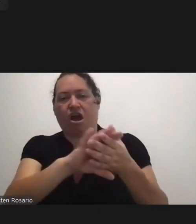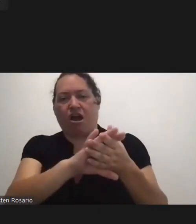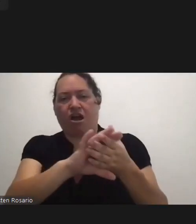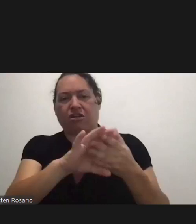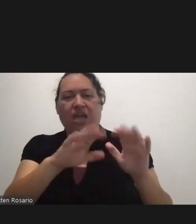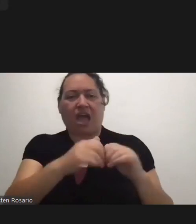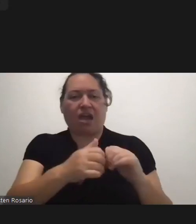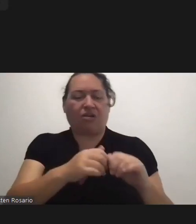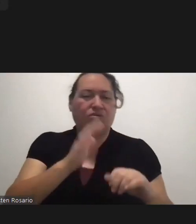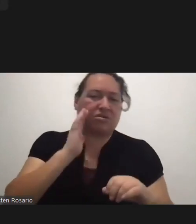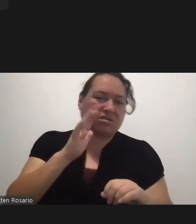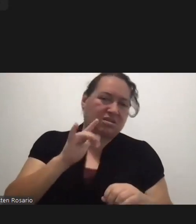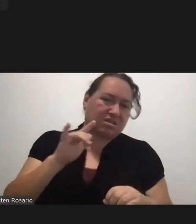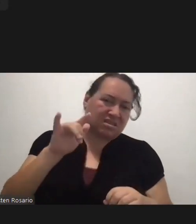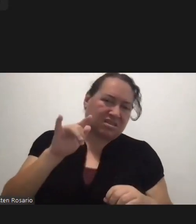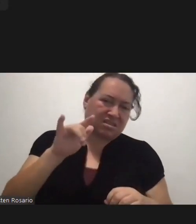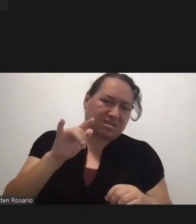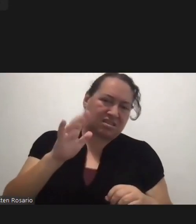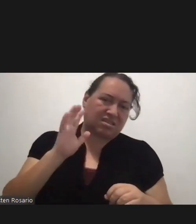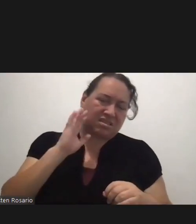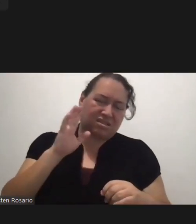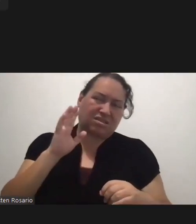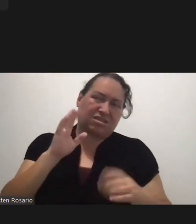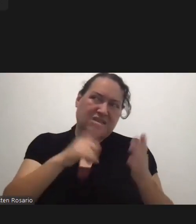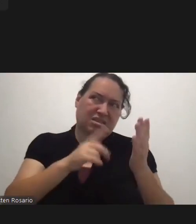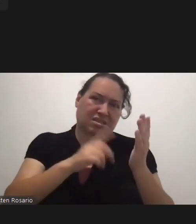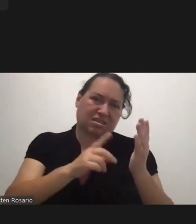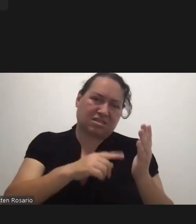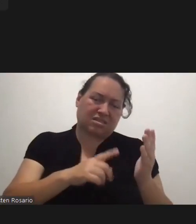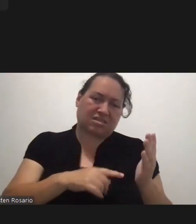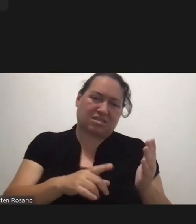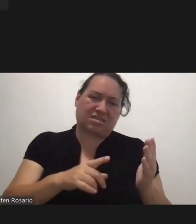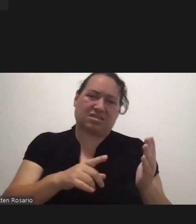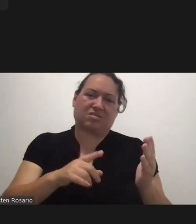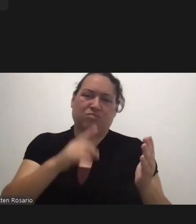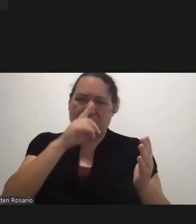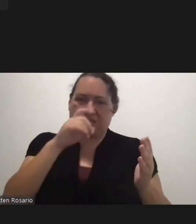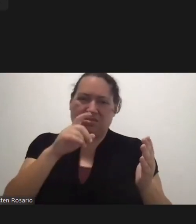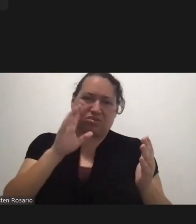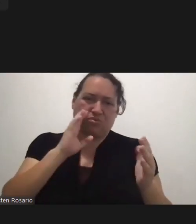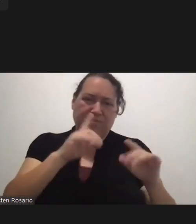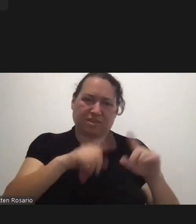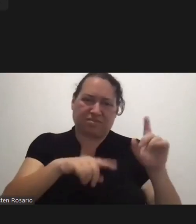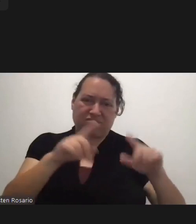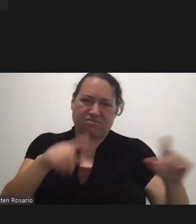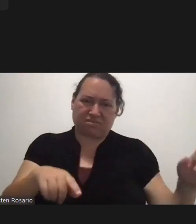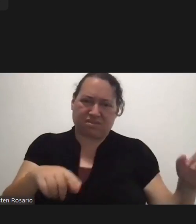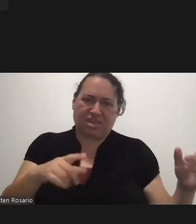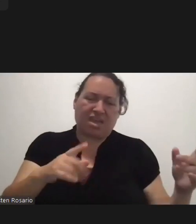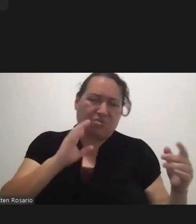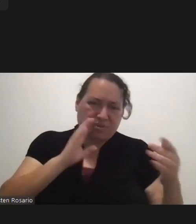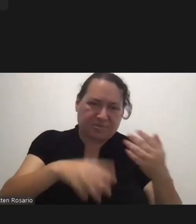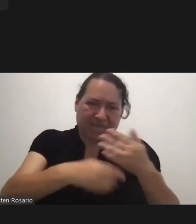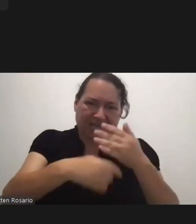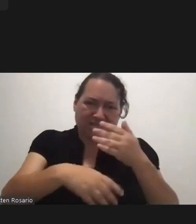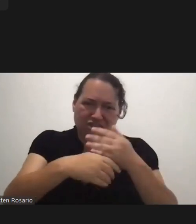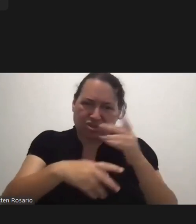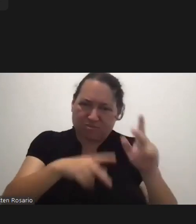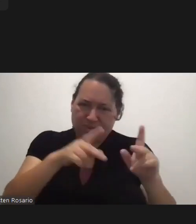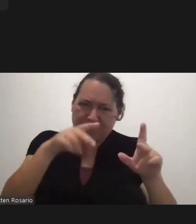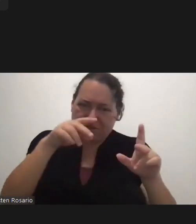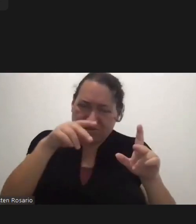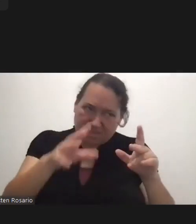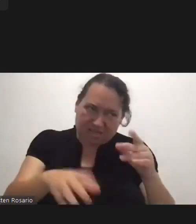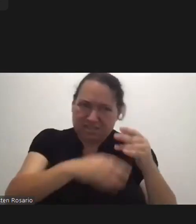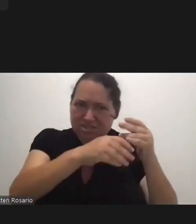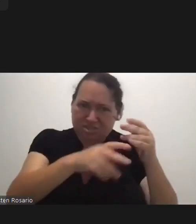airport be verifying its veracity? And will there be additional people at the airport to do this? I'm